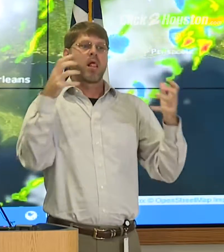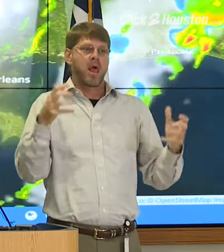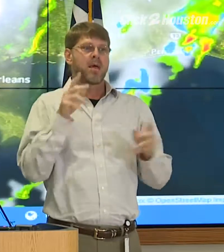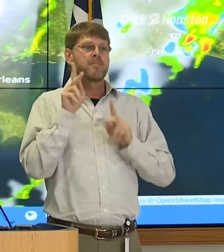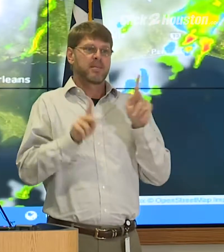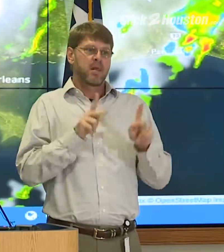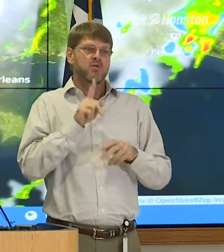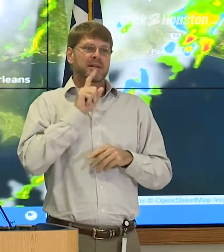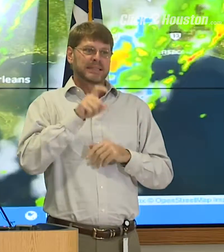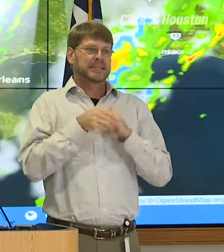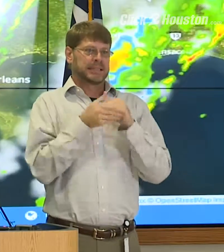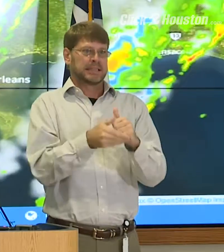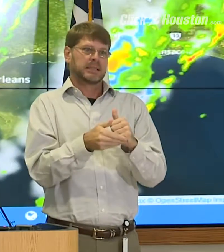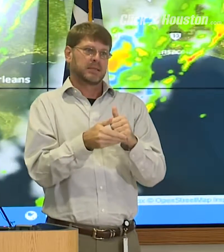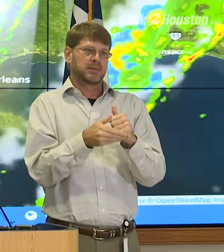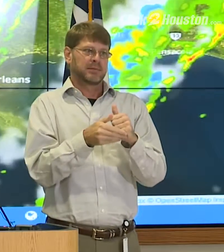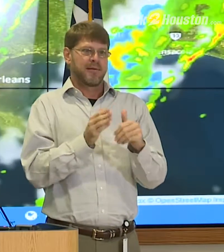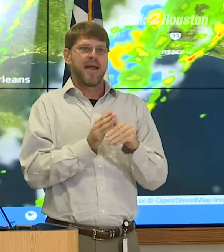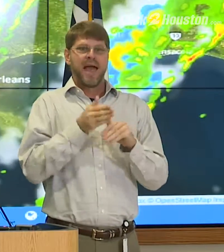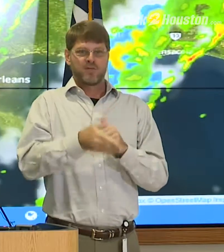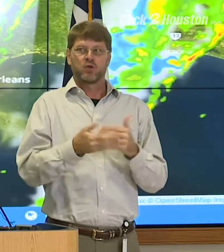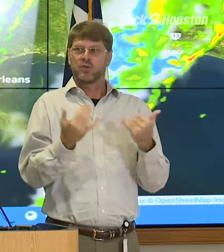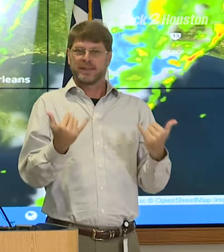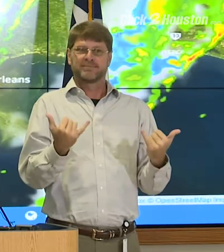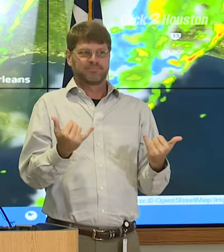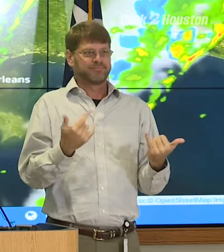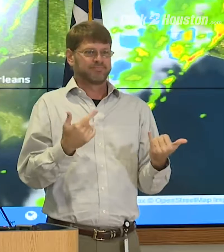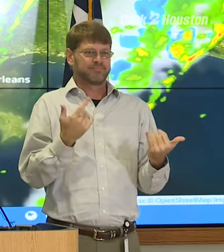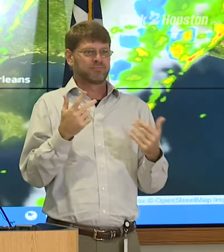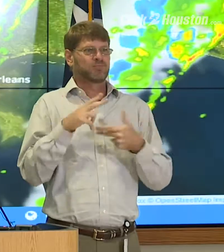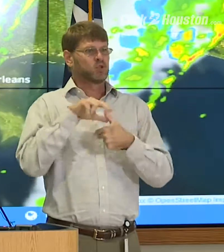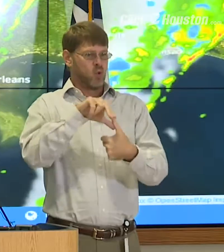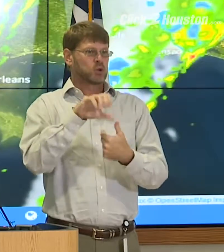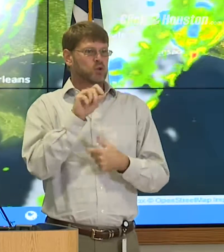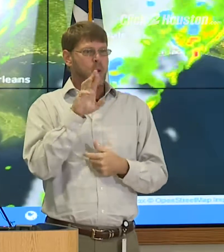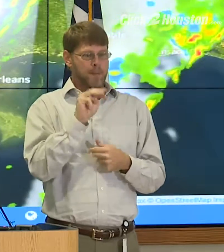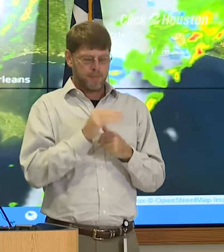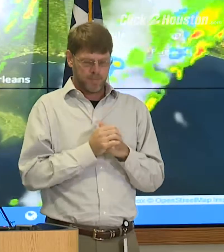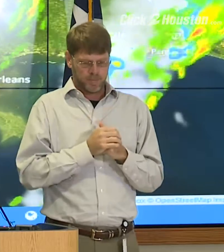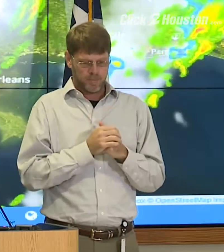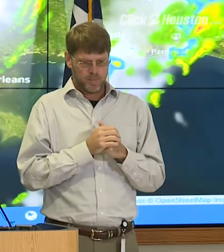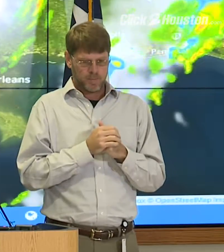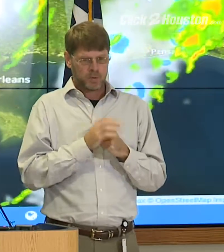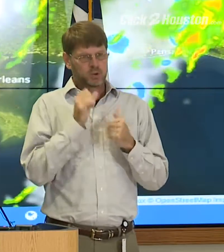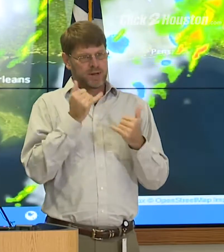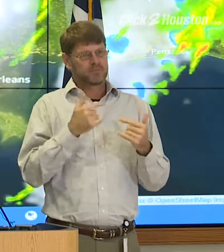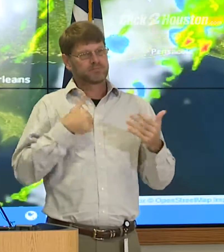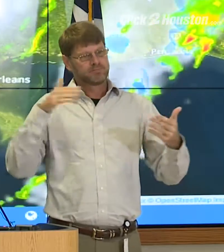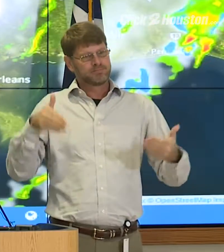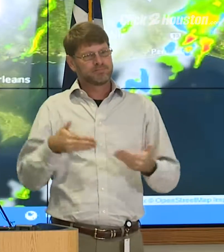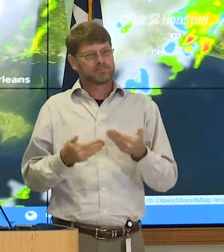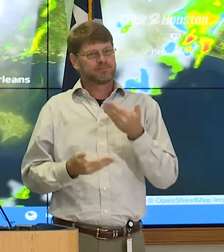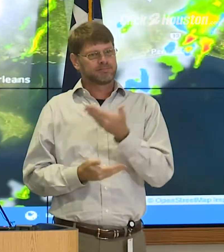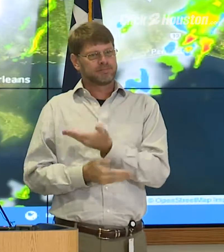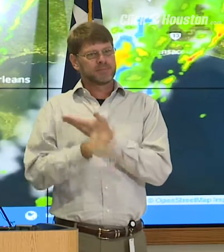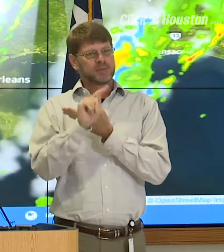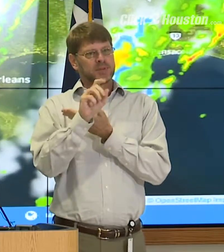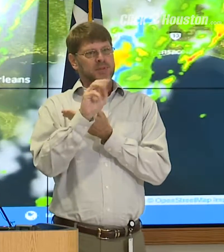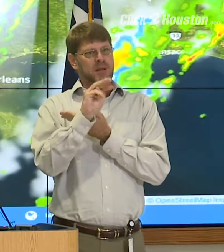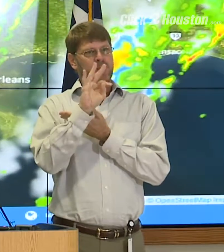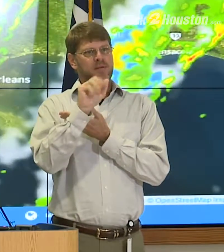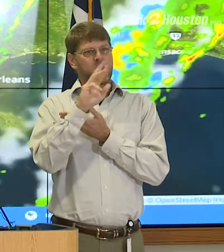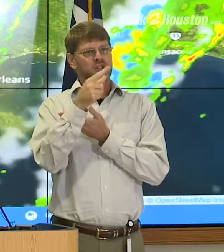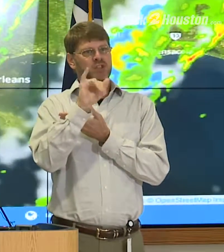who are going to need assistance following this storm. So I would like to introduce Tom